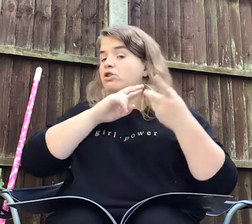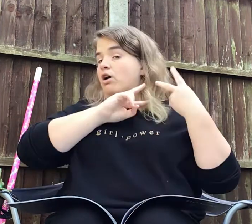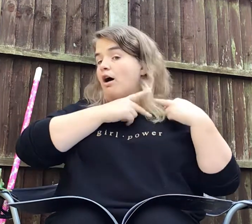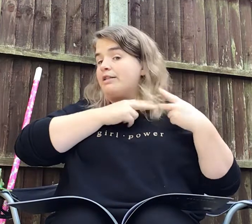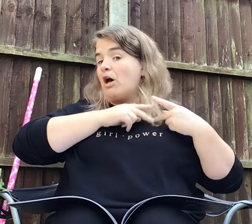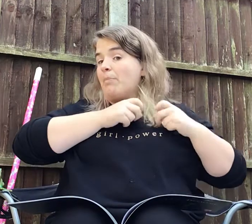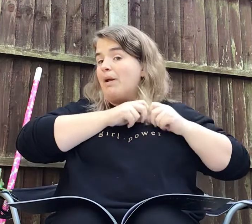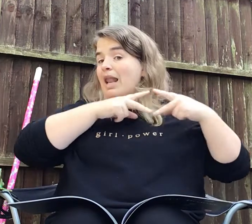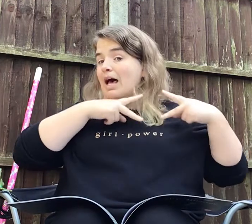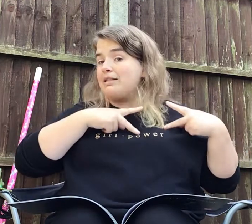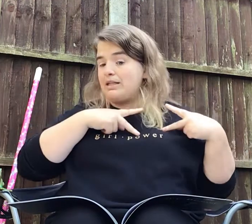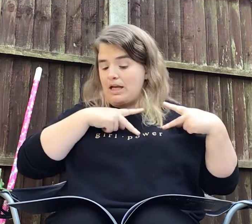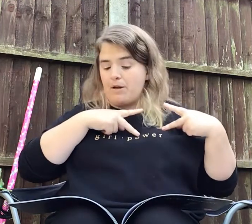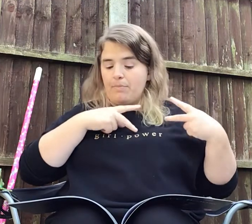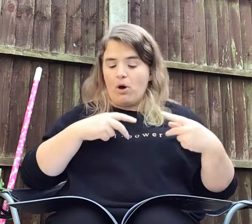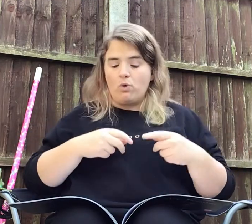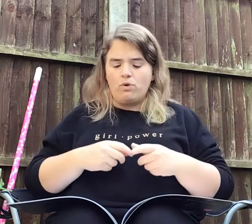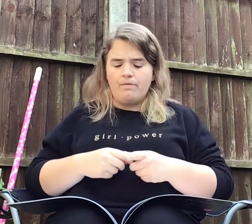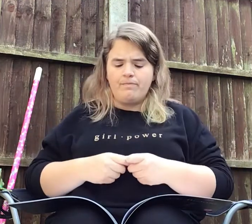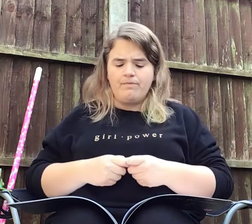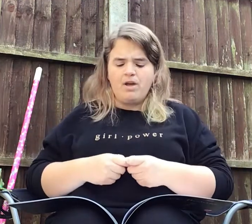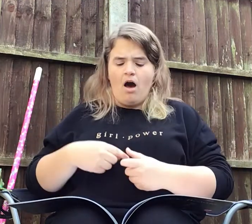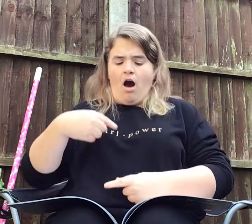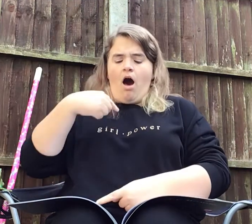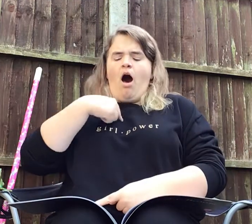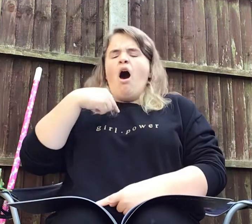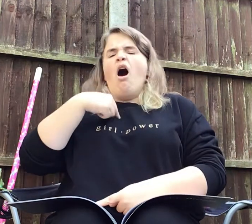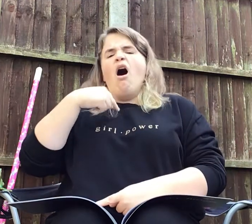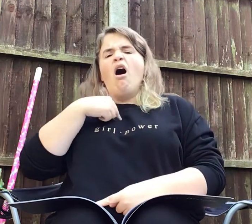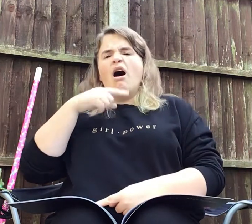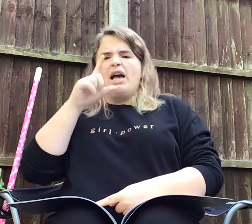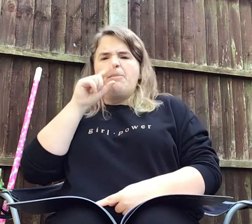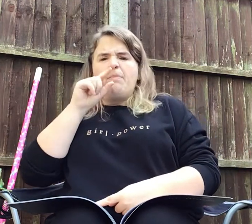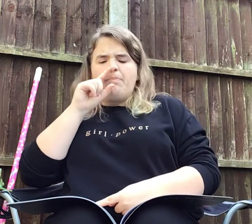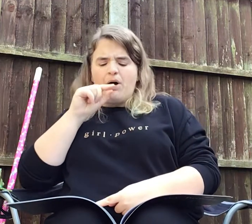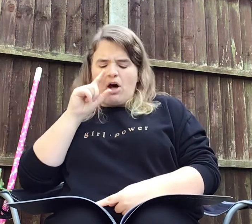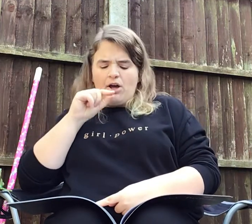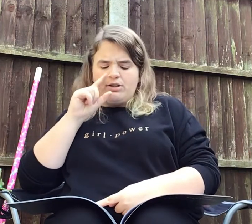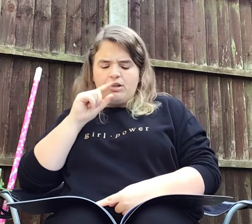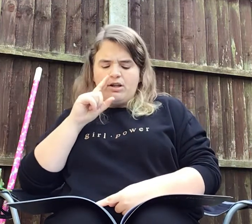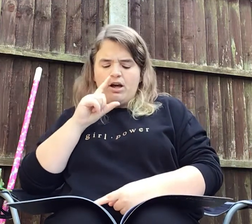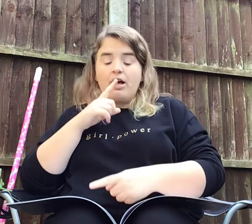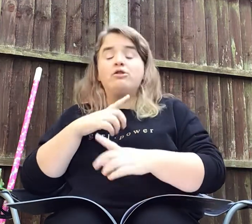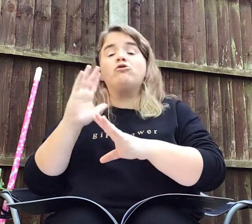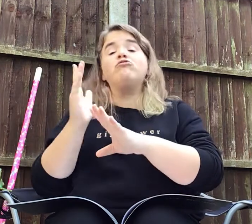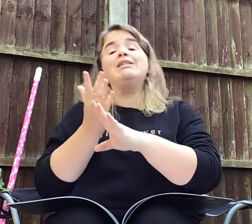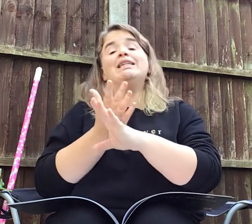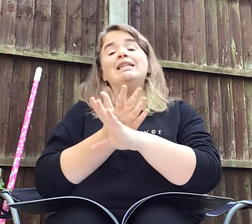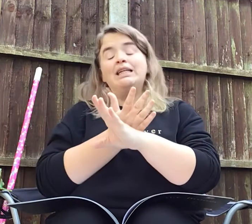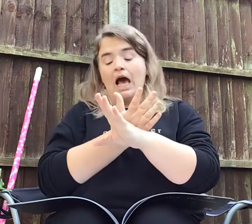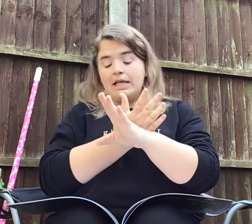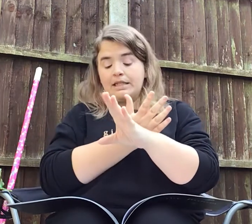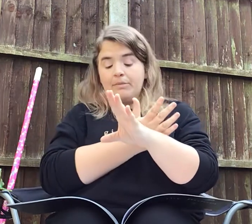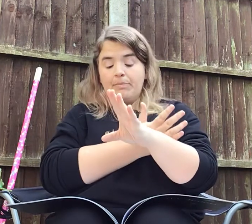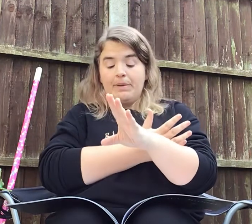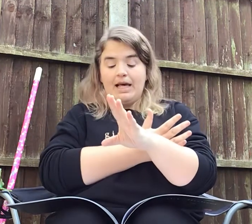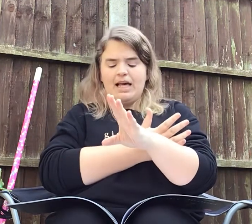tied her plait in a bow. I am a bird as green as can be.